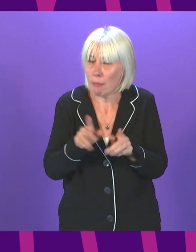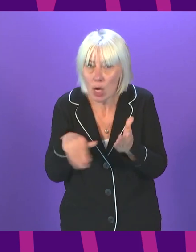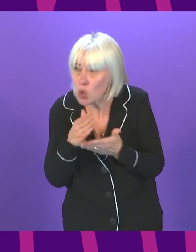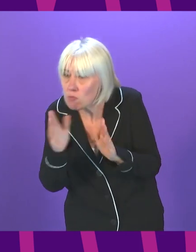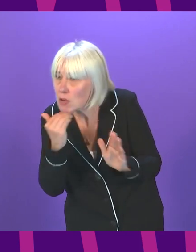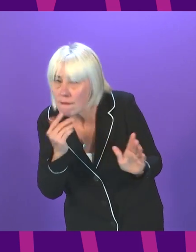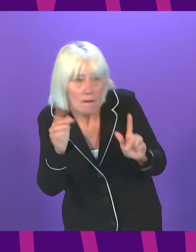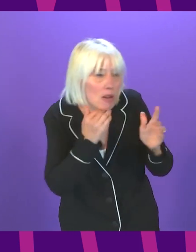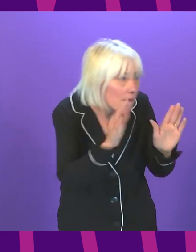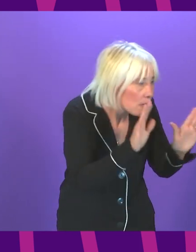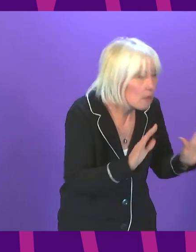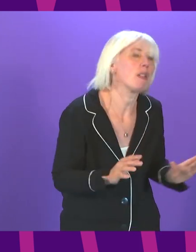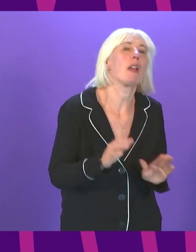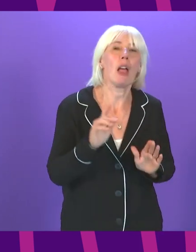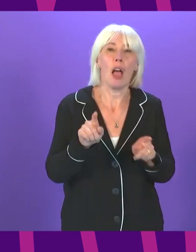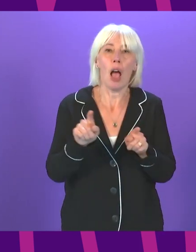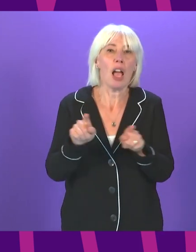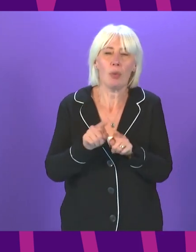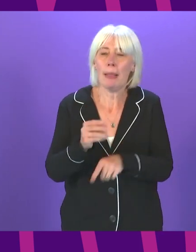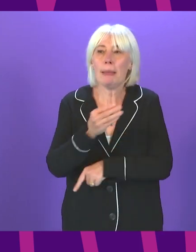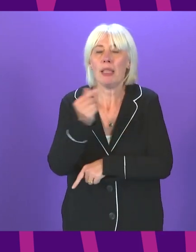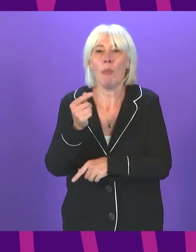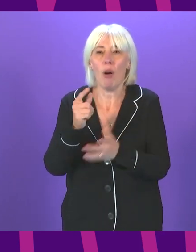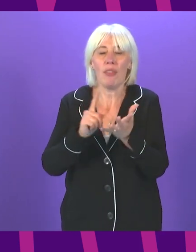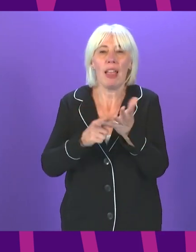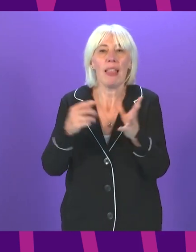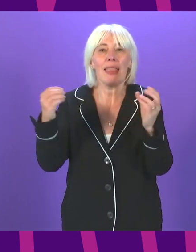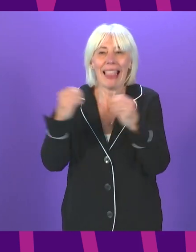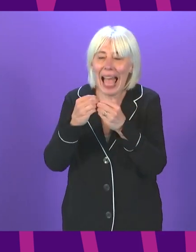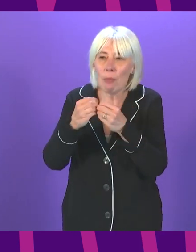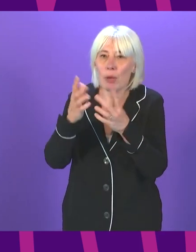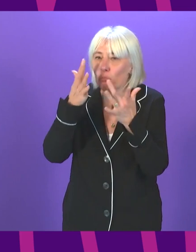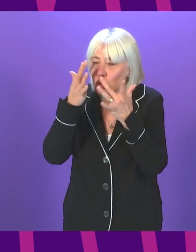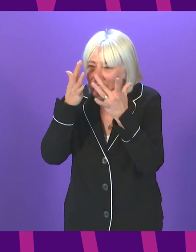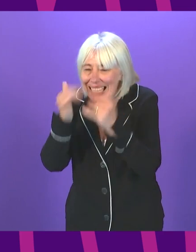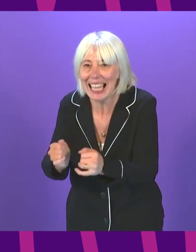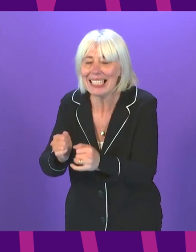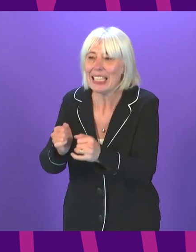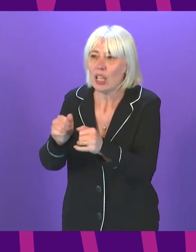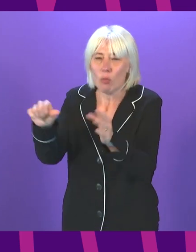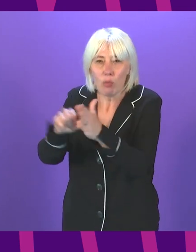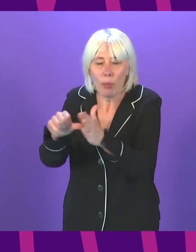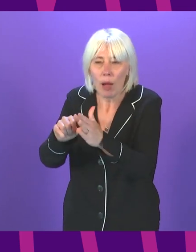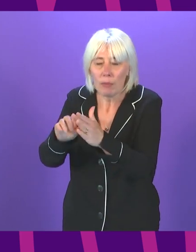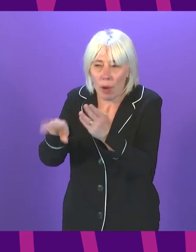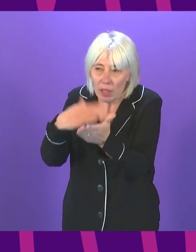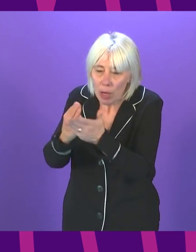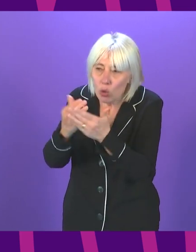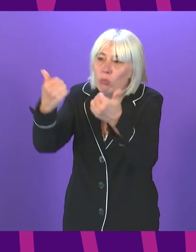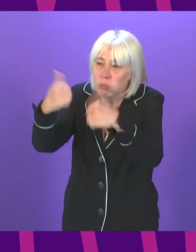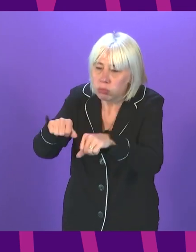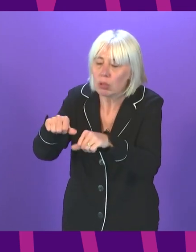pressures on the Lighthouse Laboratory capacity, and we worked collaboratively to resolve these. And that will be the case here